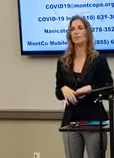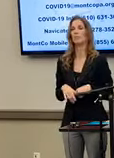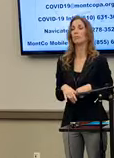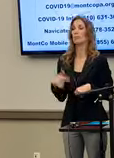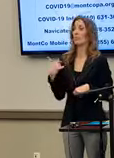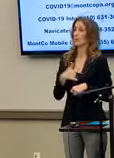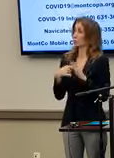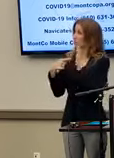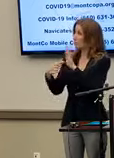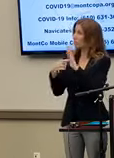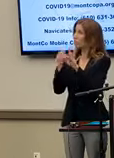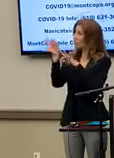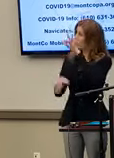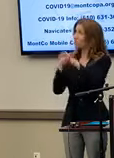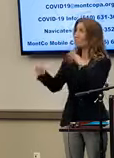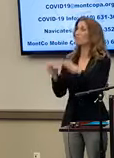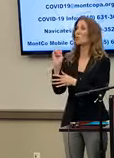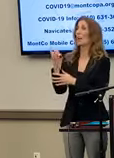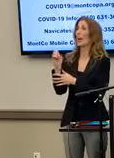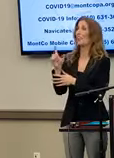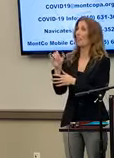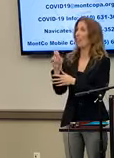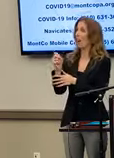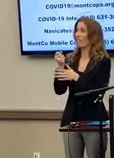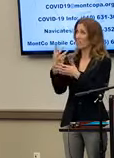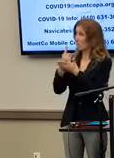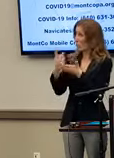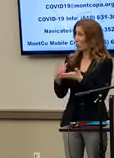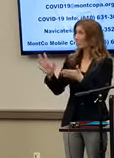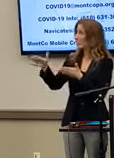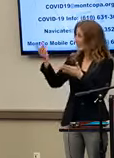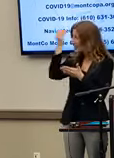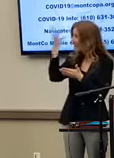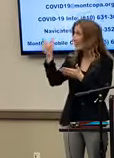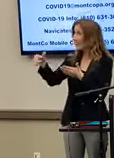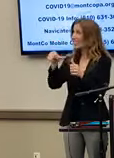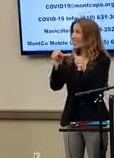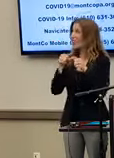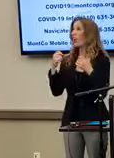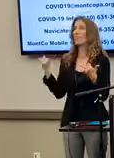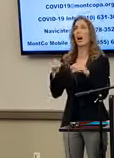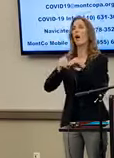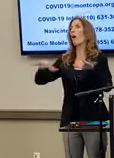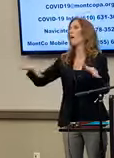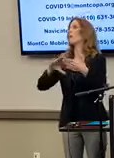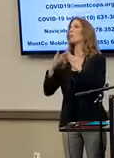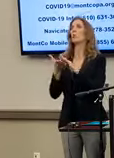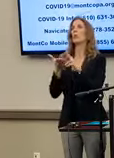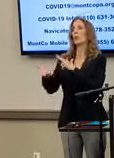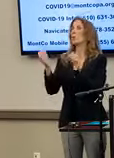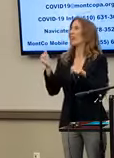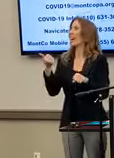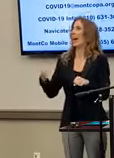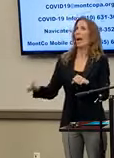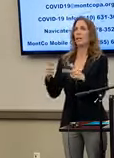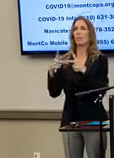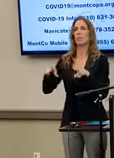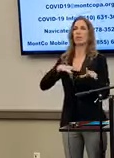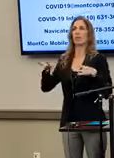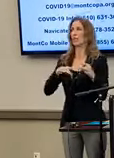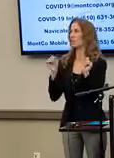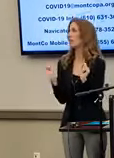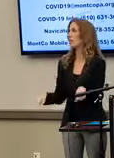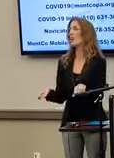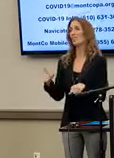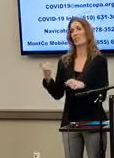been pointing out to Exelon for a couple of weeks, this is an area of community spread, and the virus could be anywhere. So number